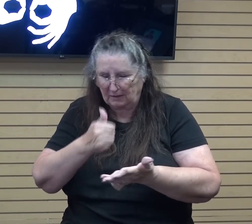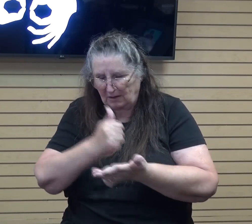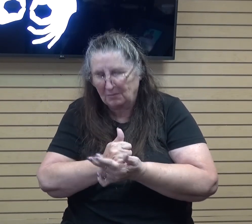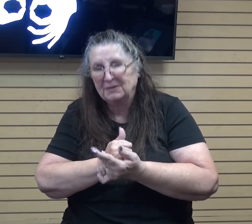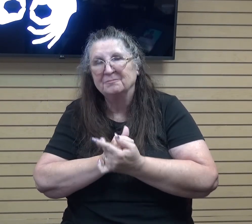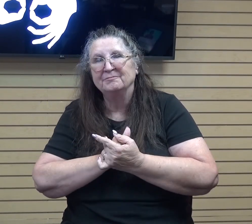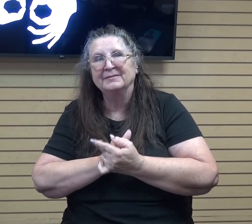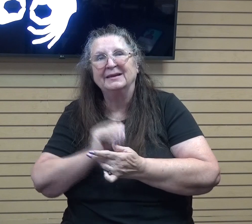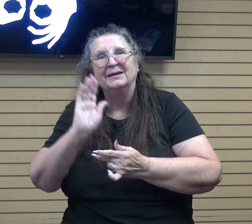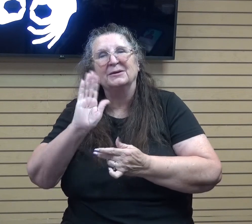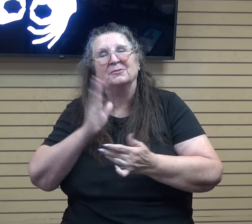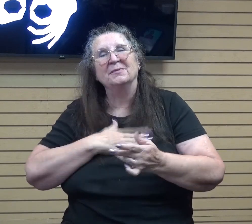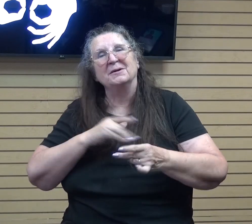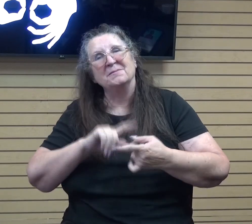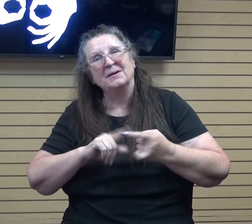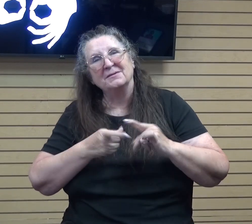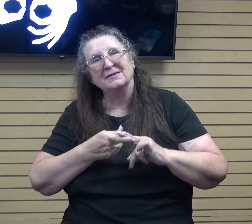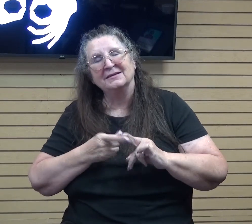Well, goodbye, my friends. Until we meet again. again.